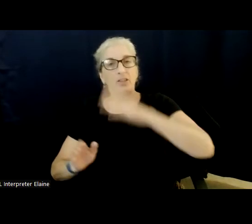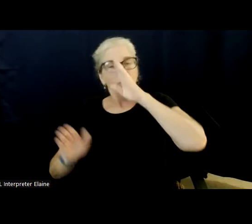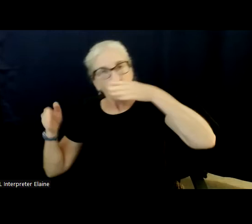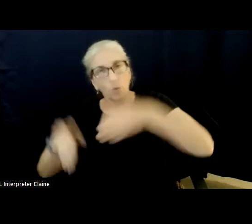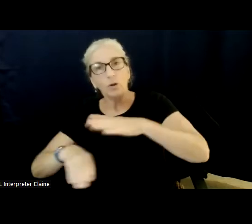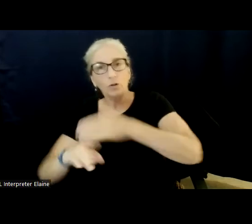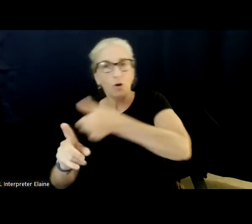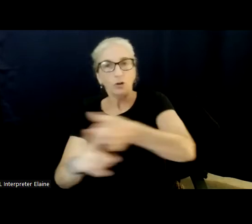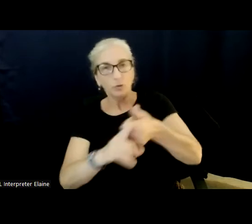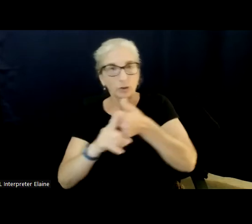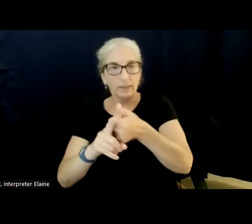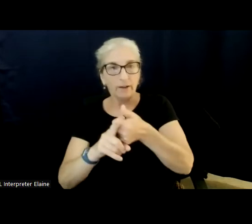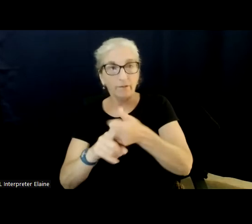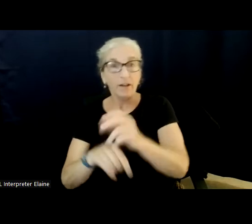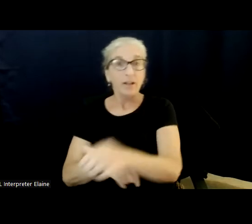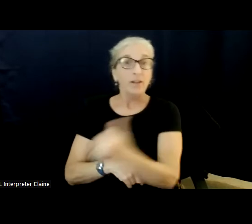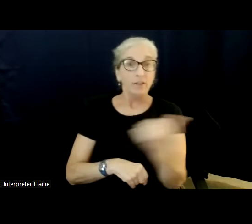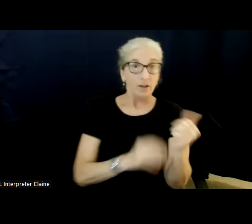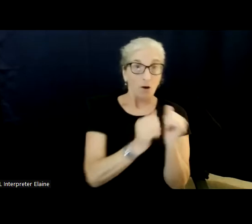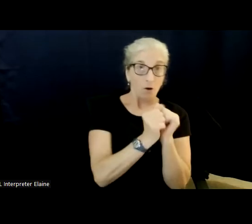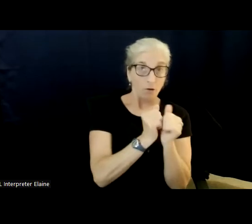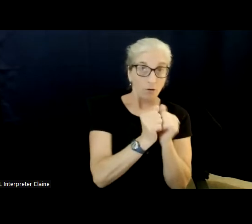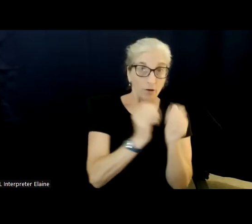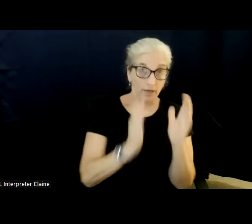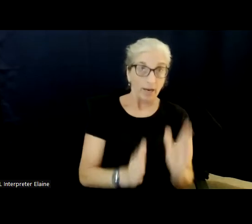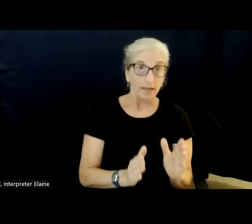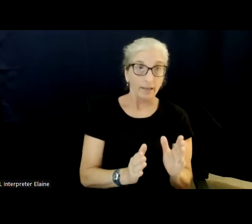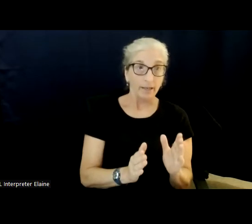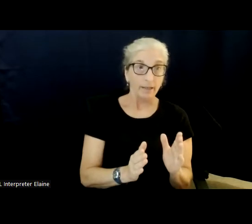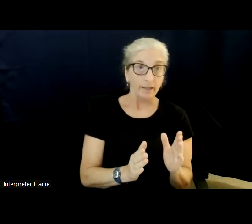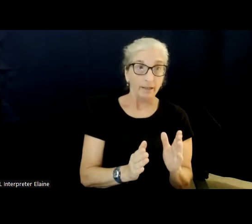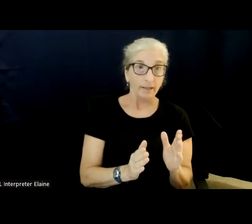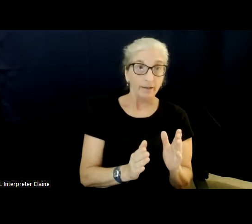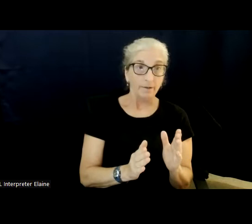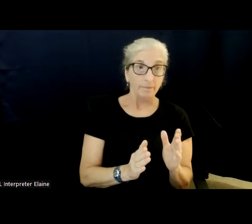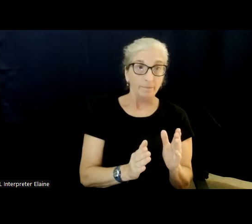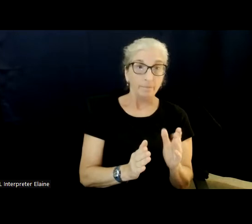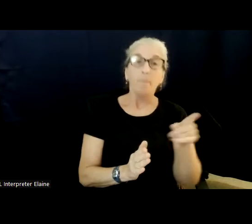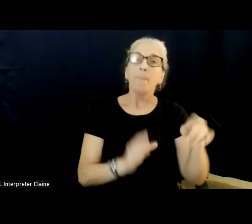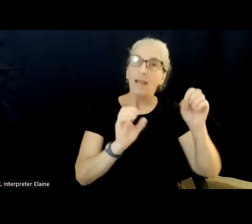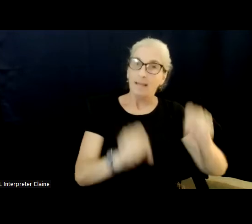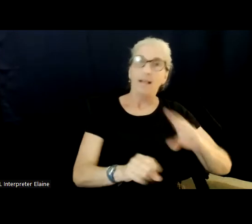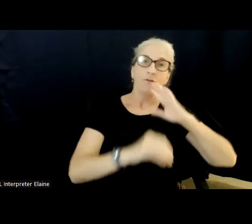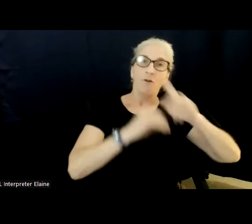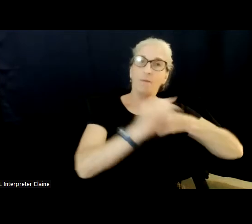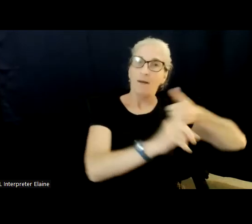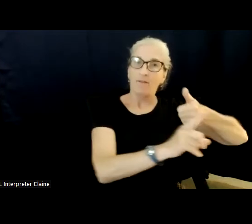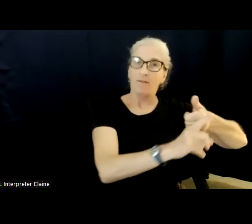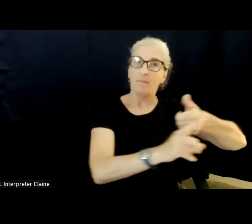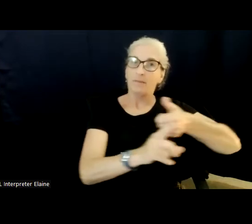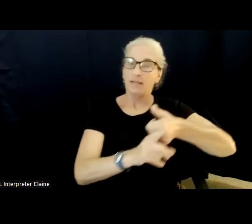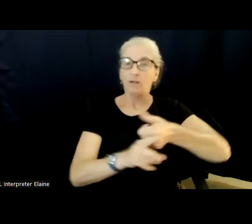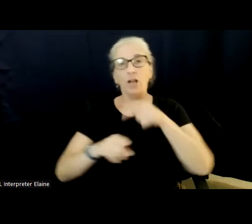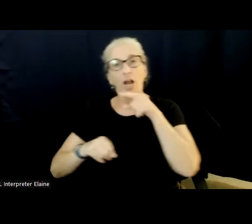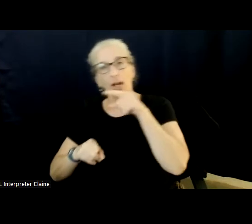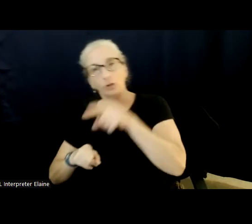Let the other candidates, for your own concern, let the other candidates concentrate on themselves while you talk